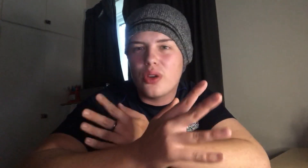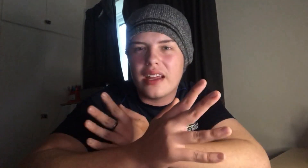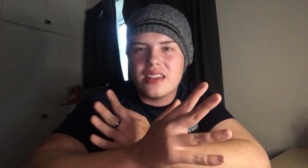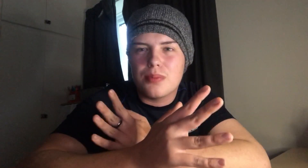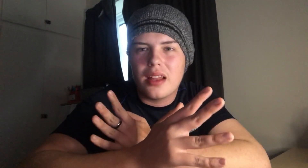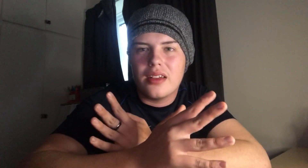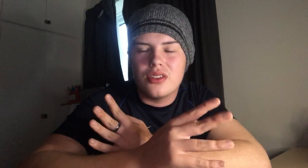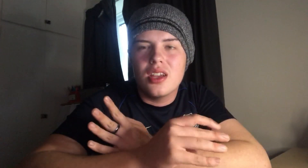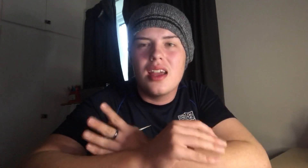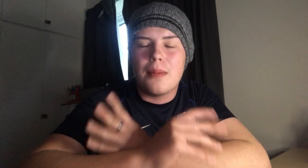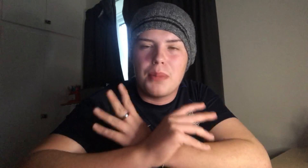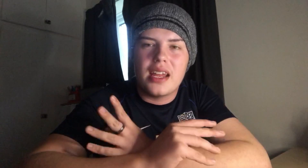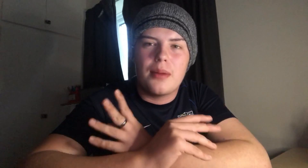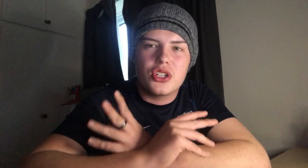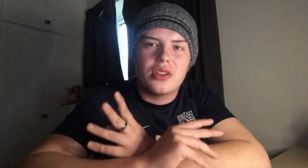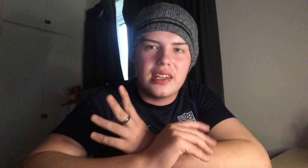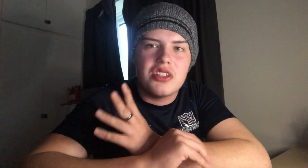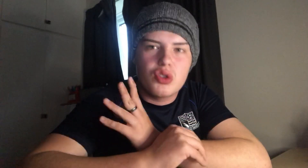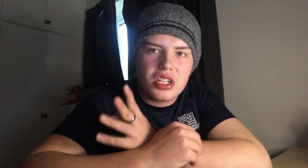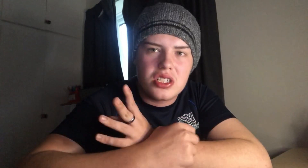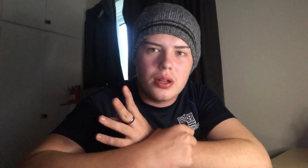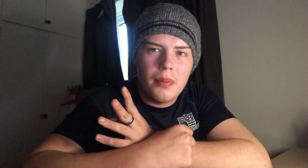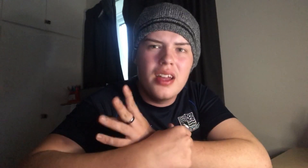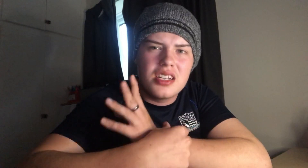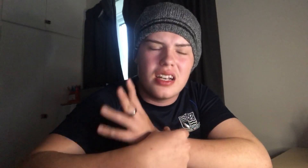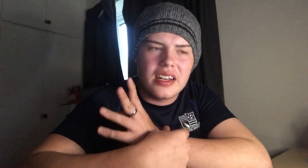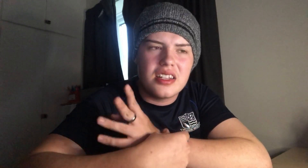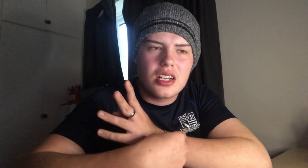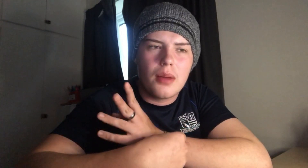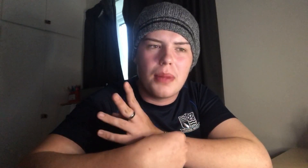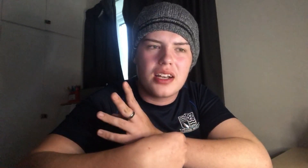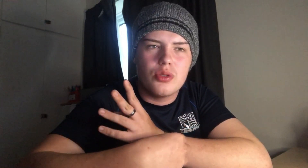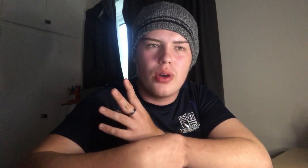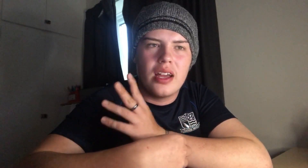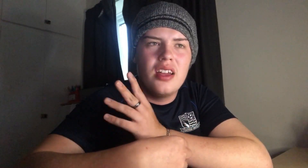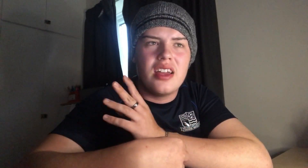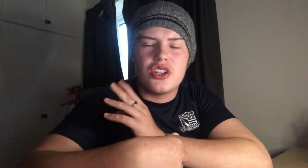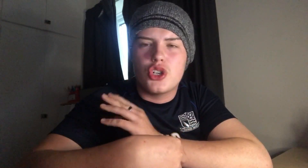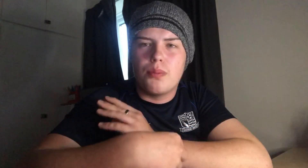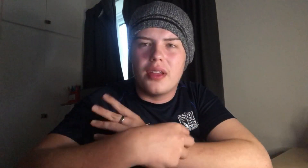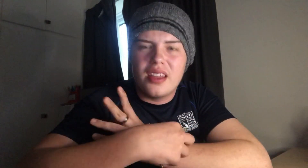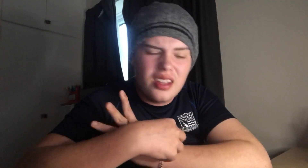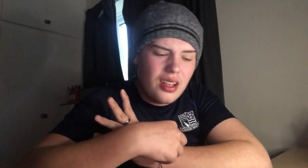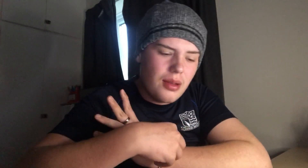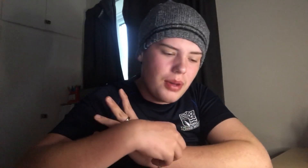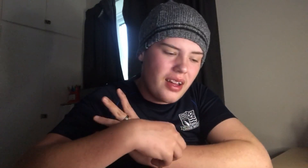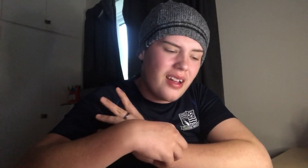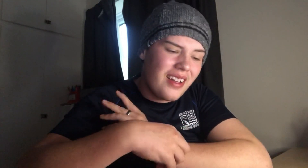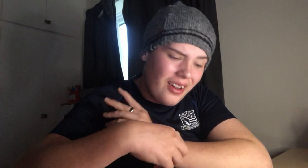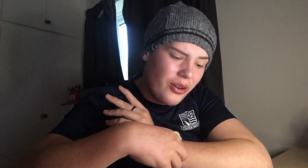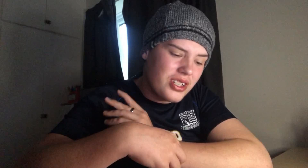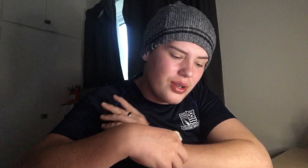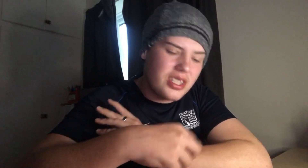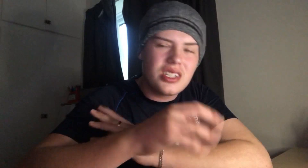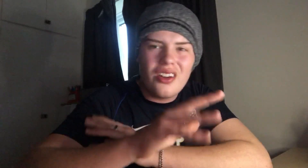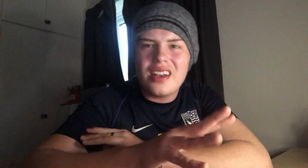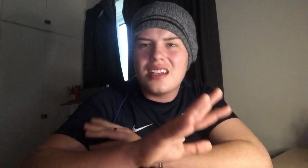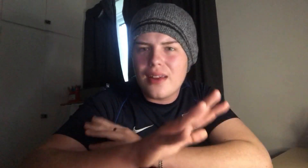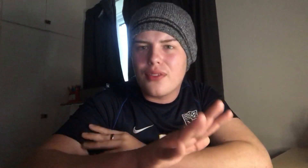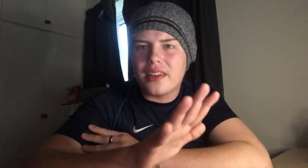looking at these players, and B, how much I think he trusts them to lead this club back to where it should be. But on to a slightly different